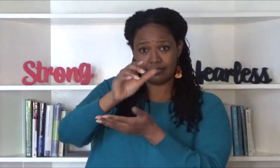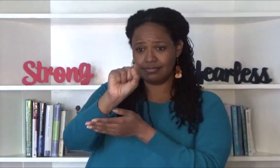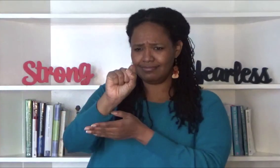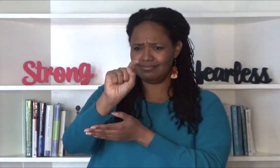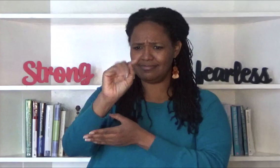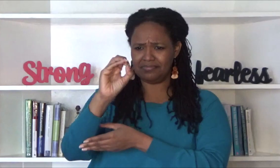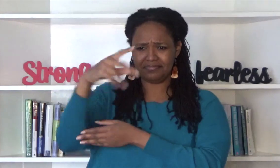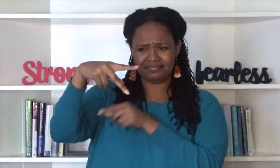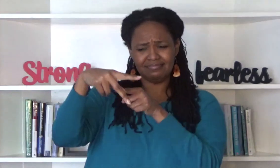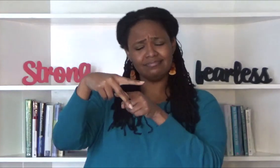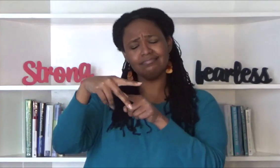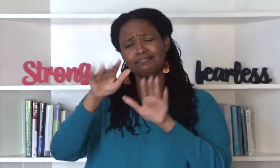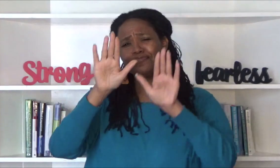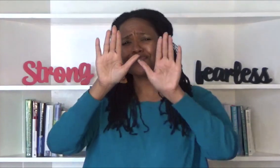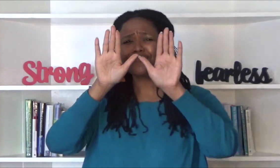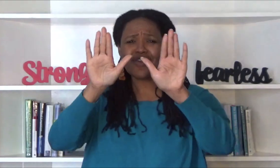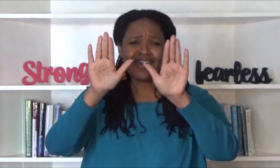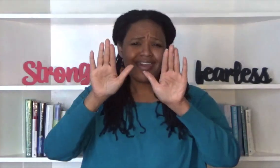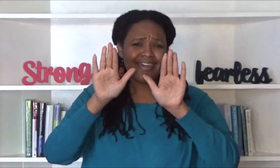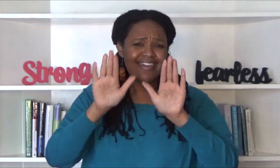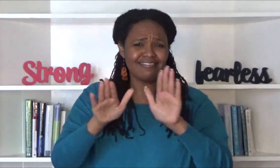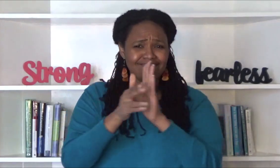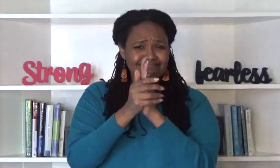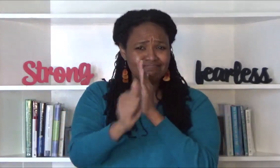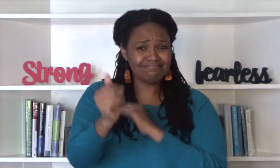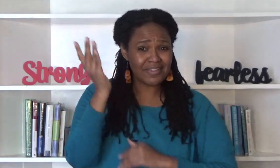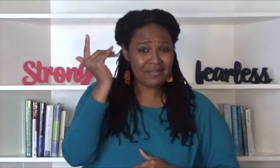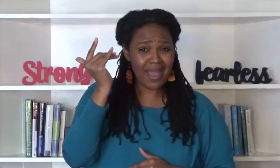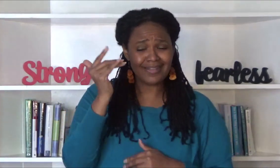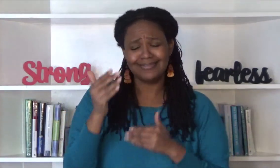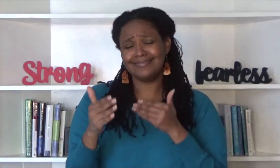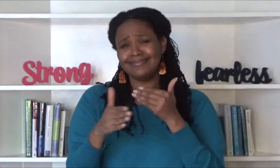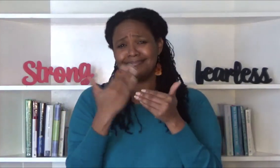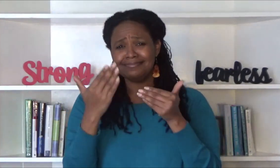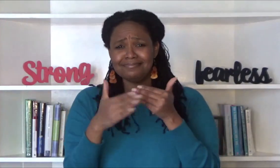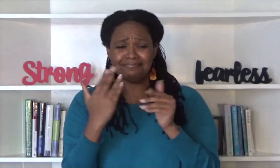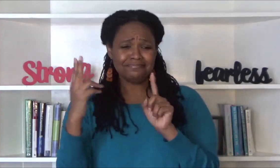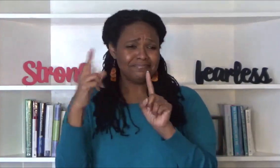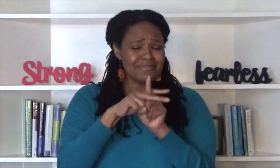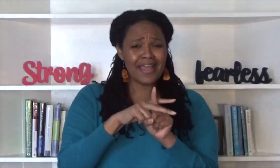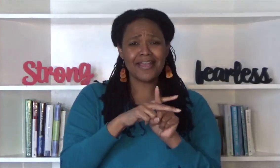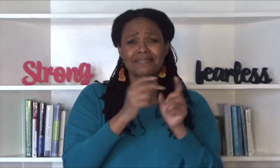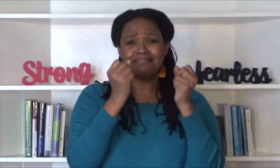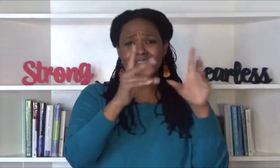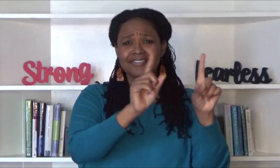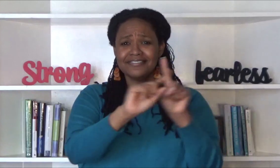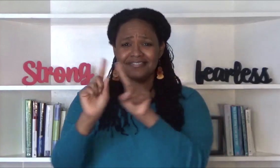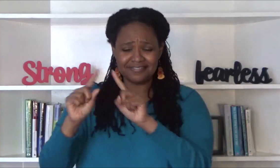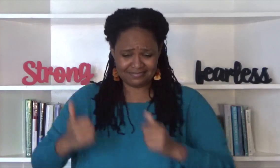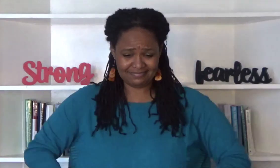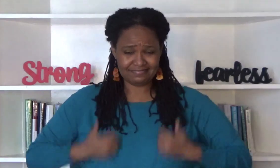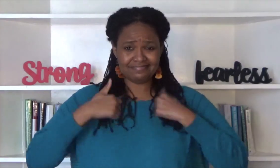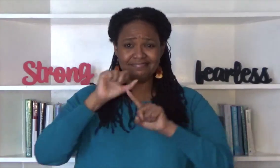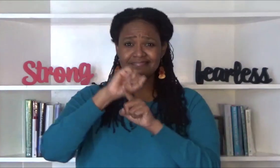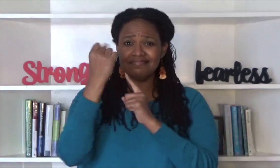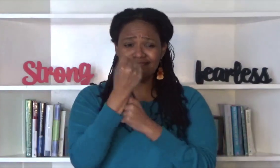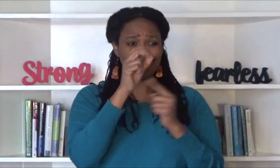stop is a wonderful tool because it's simple to apply in many different life scenarios